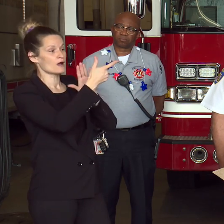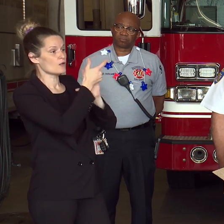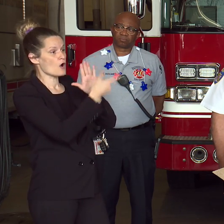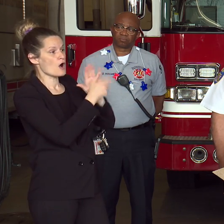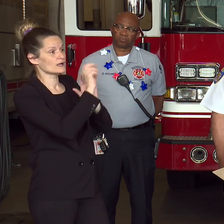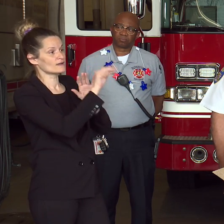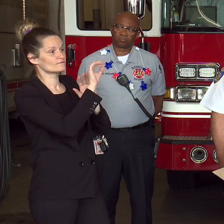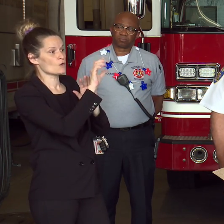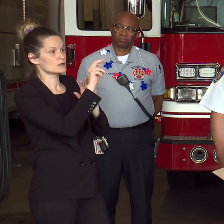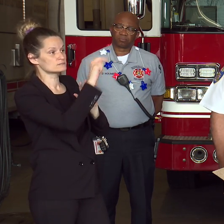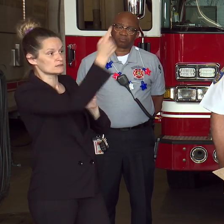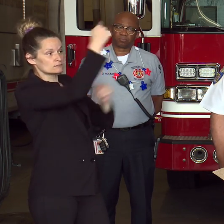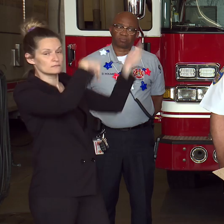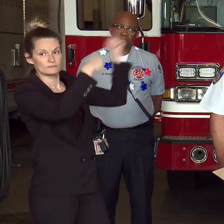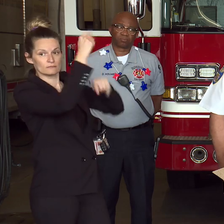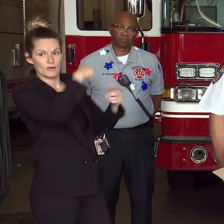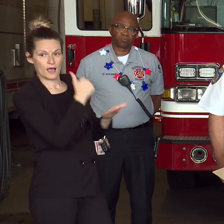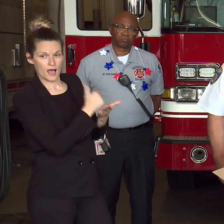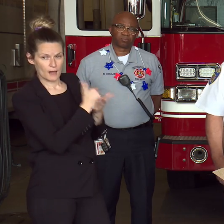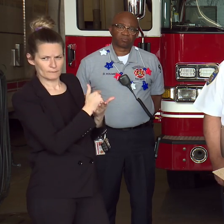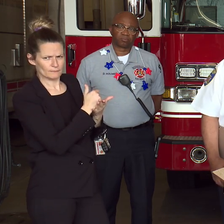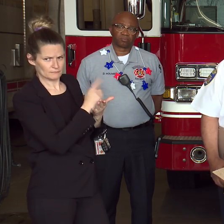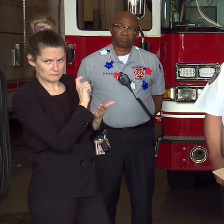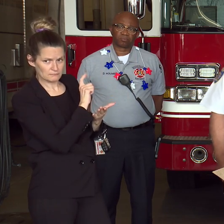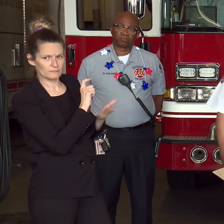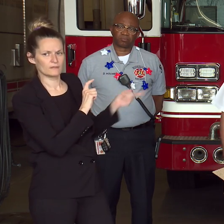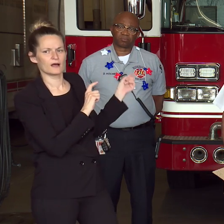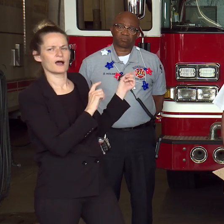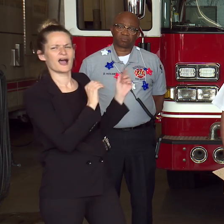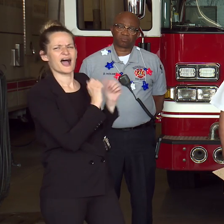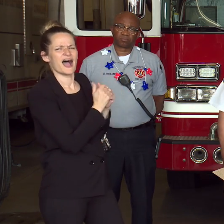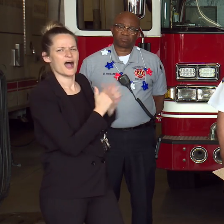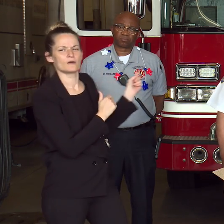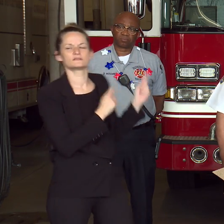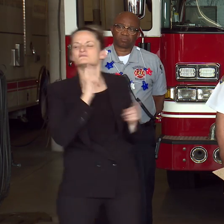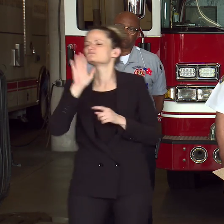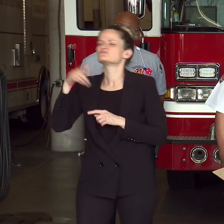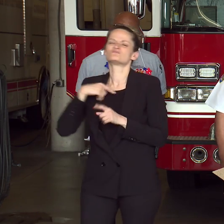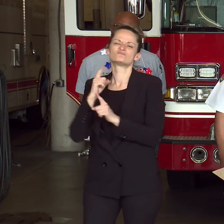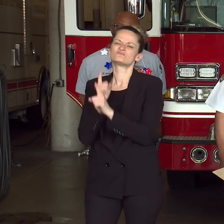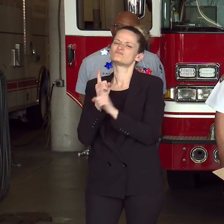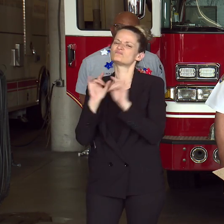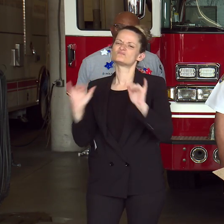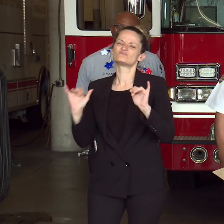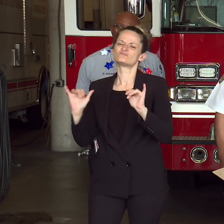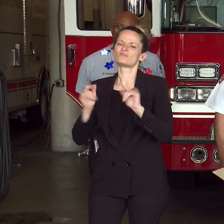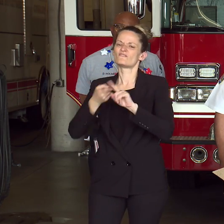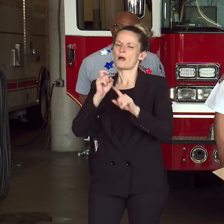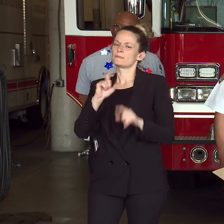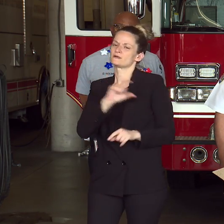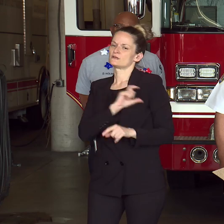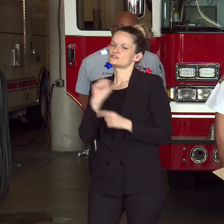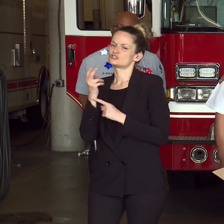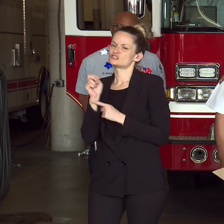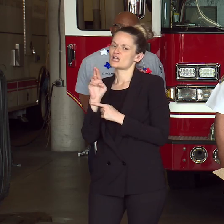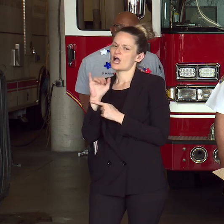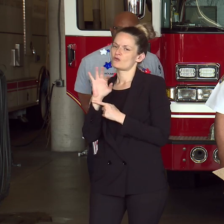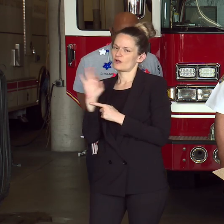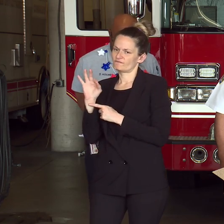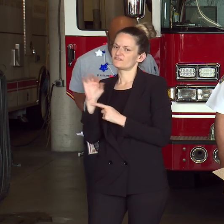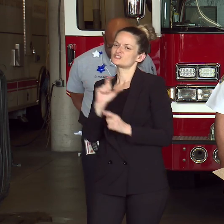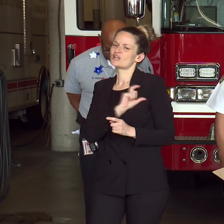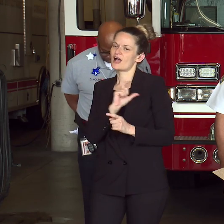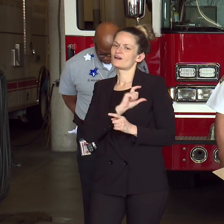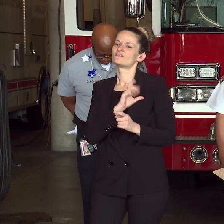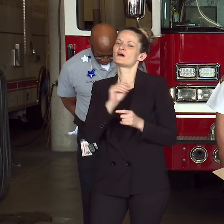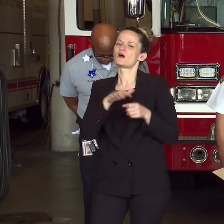and how will they be assisting? Well, have regular assistance on a regular basis from the sheriff's department, from school police, MDTA, and